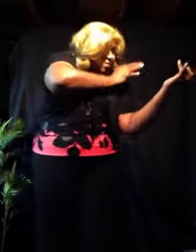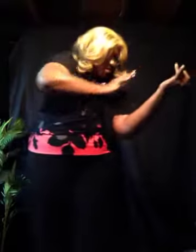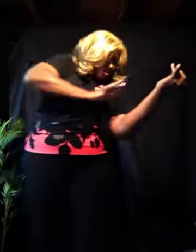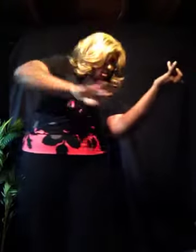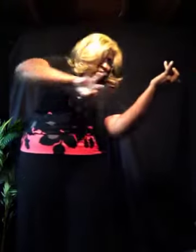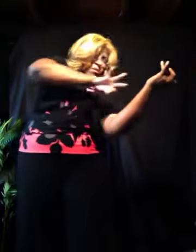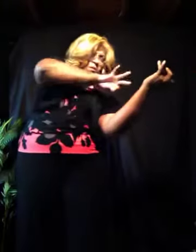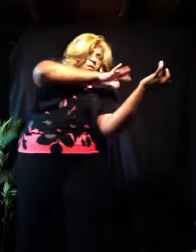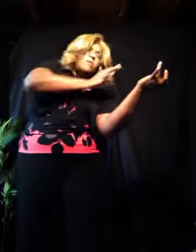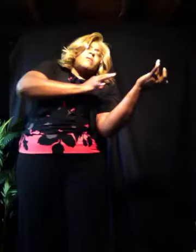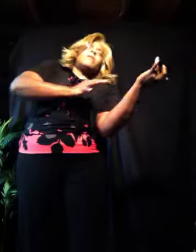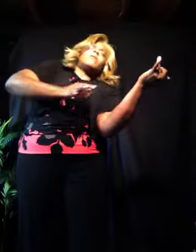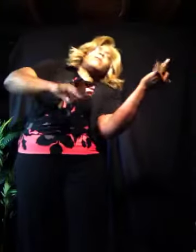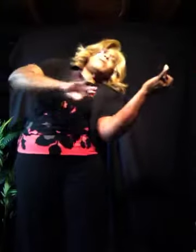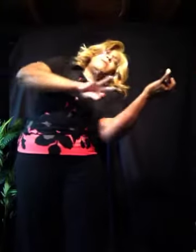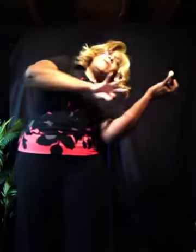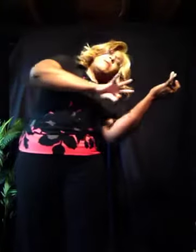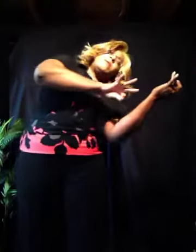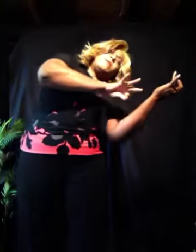Satsang with Mooji